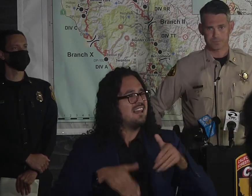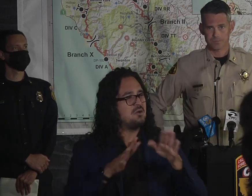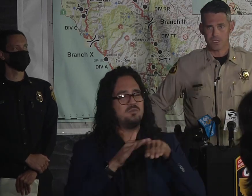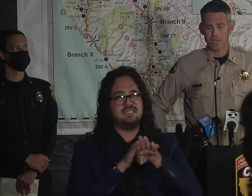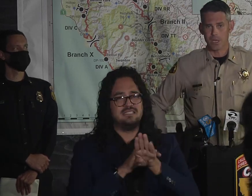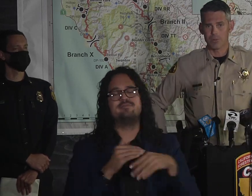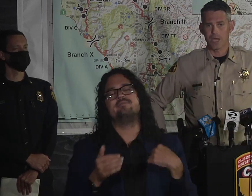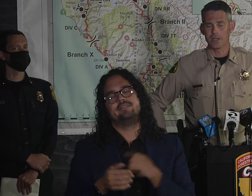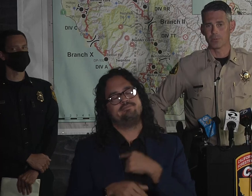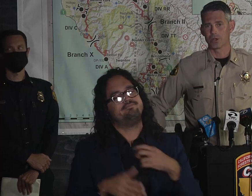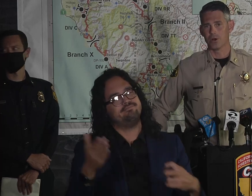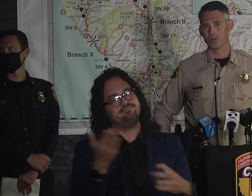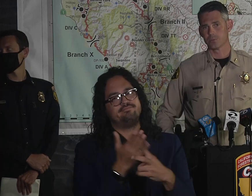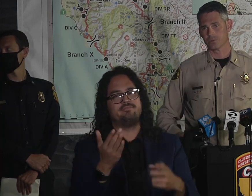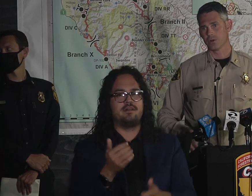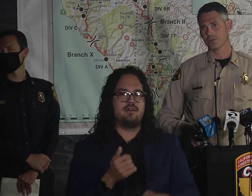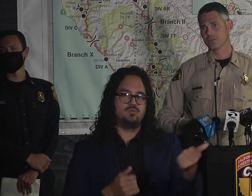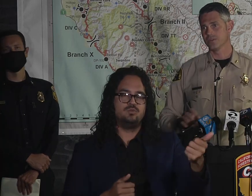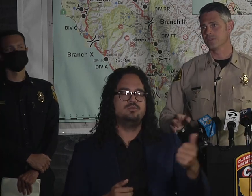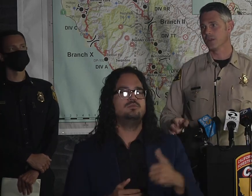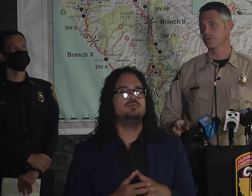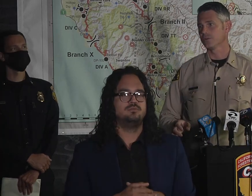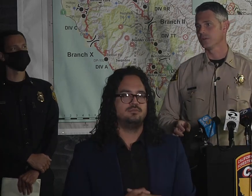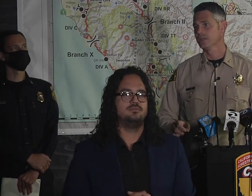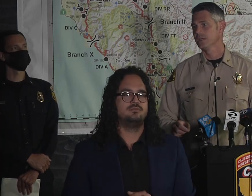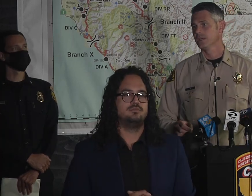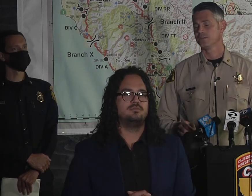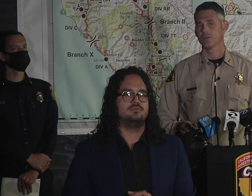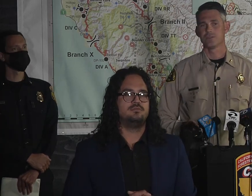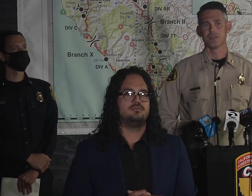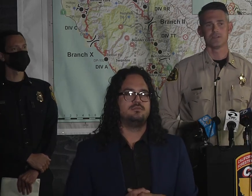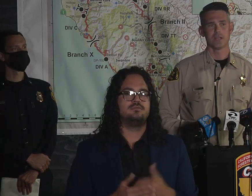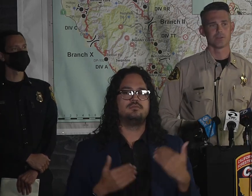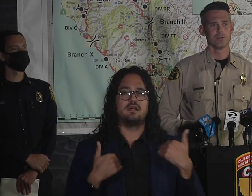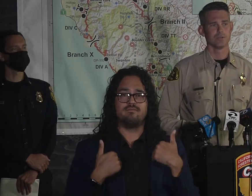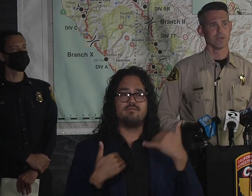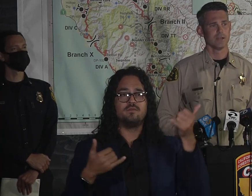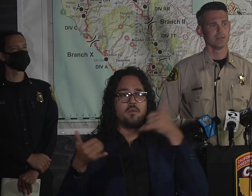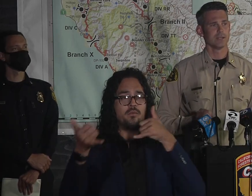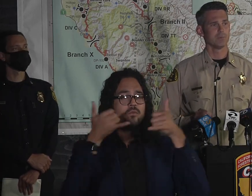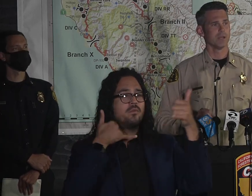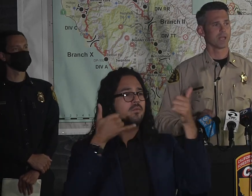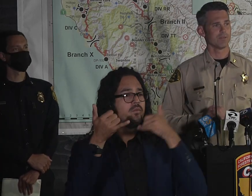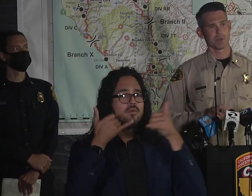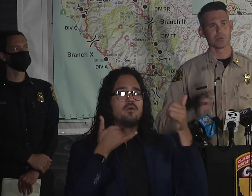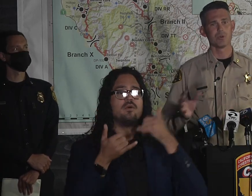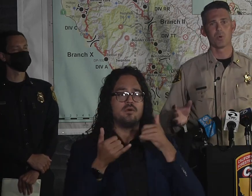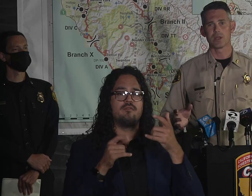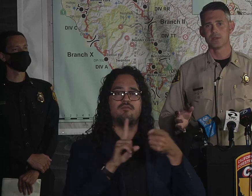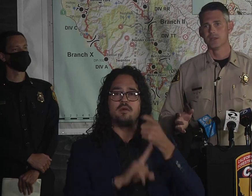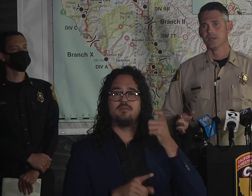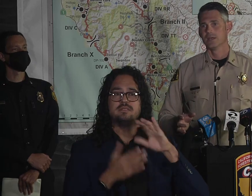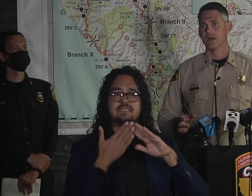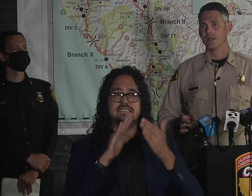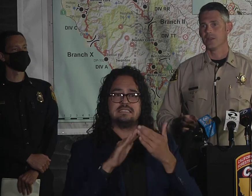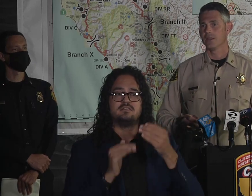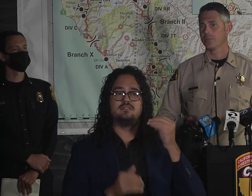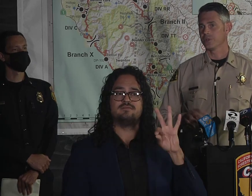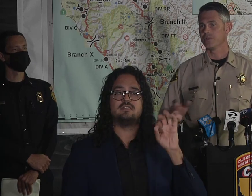So we've gotten a number of calls with regards to the city of Santa Cruz, and so the city of Santa Cruz did kind of like a pre-warning.